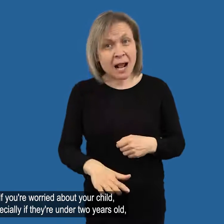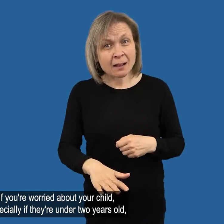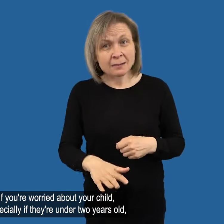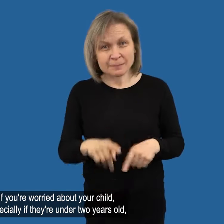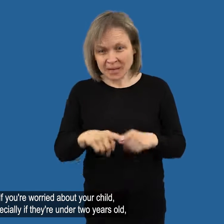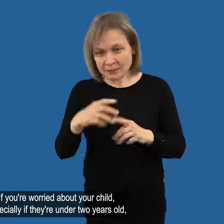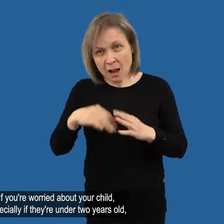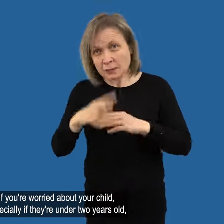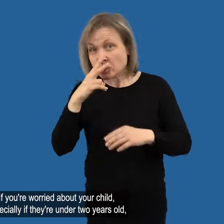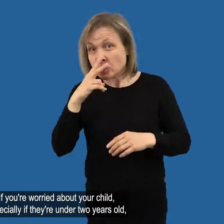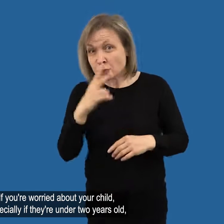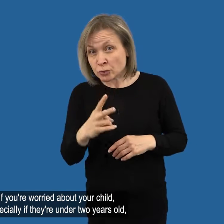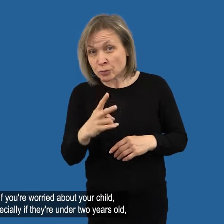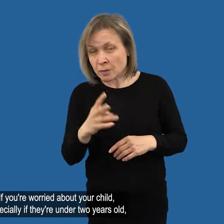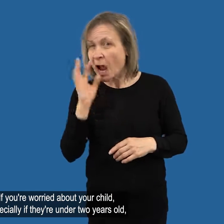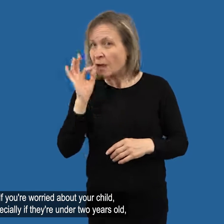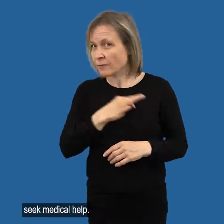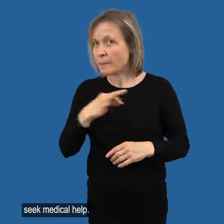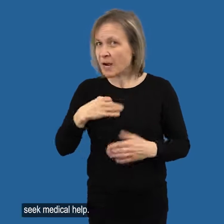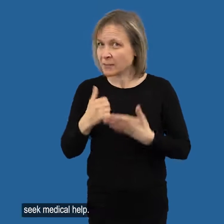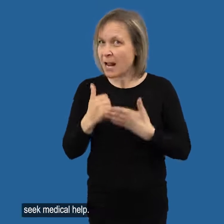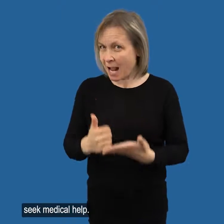if they're under 2 years old, seek medical help